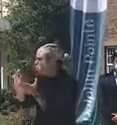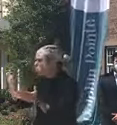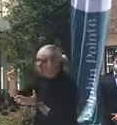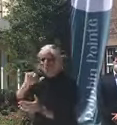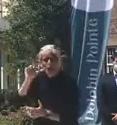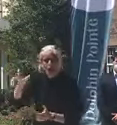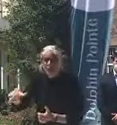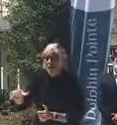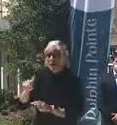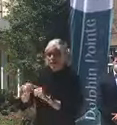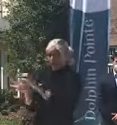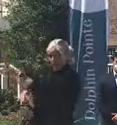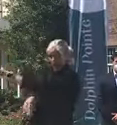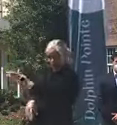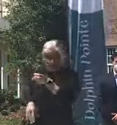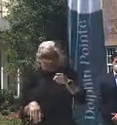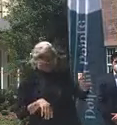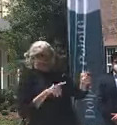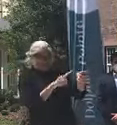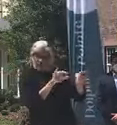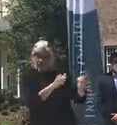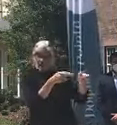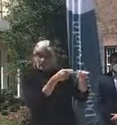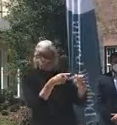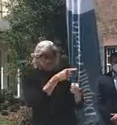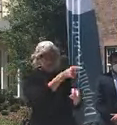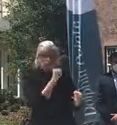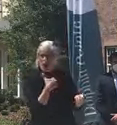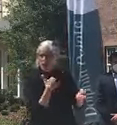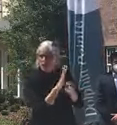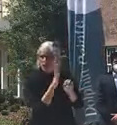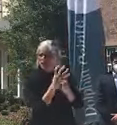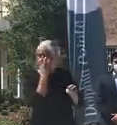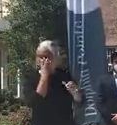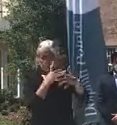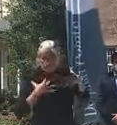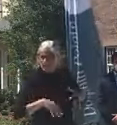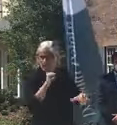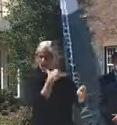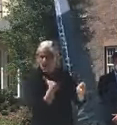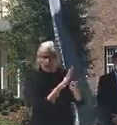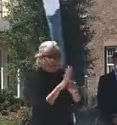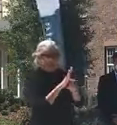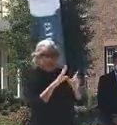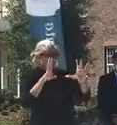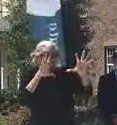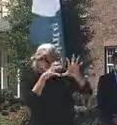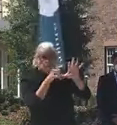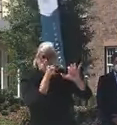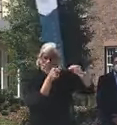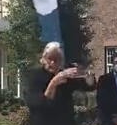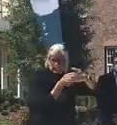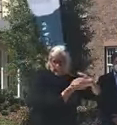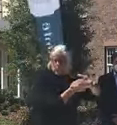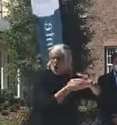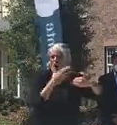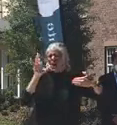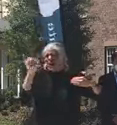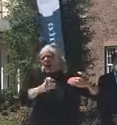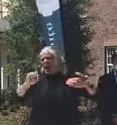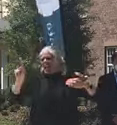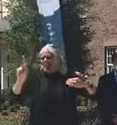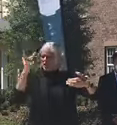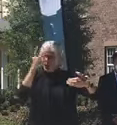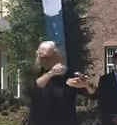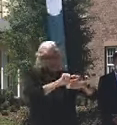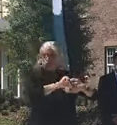if they don't have the ability to isolate appropriately and have the negative pressure, that runs a risk of creating an outbreak